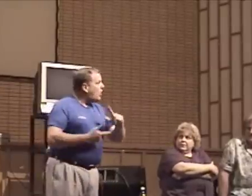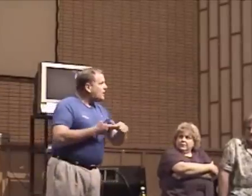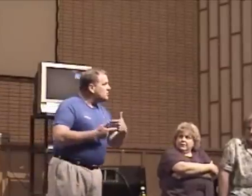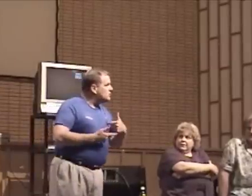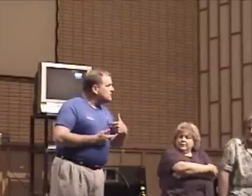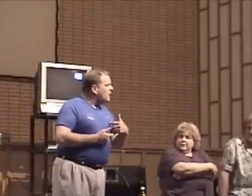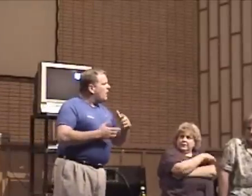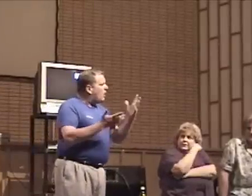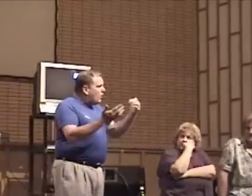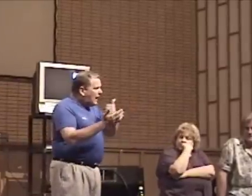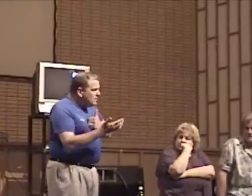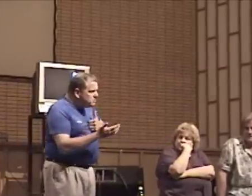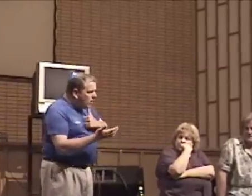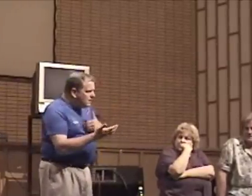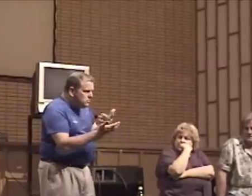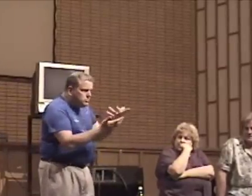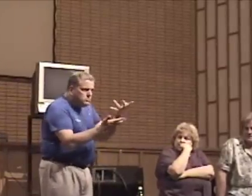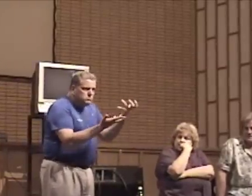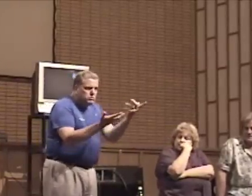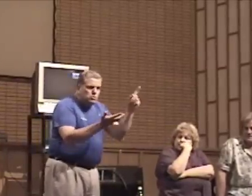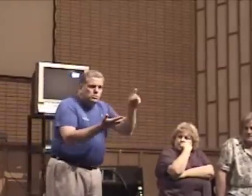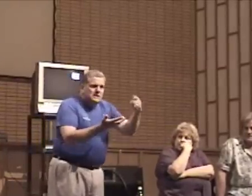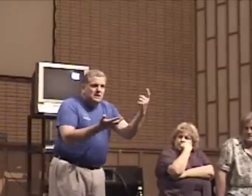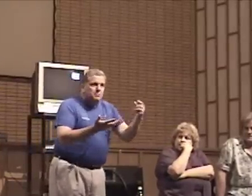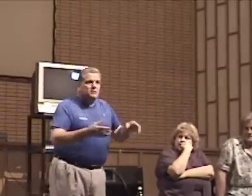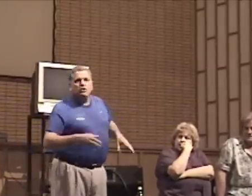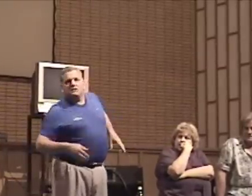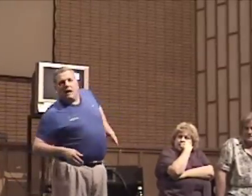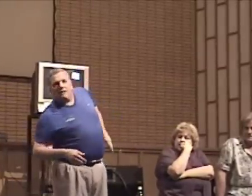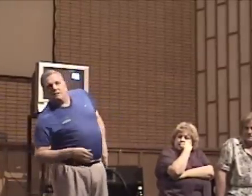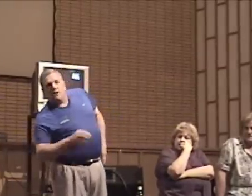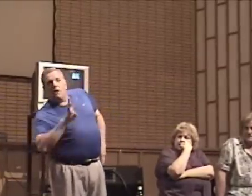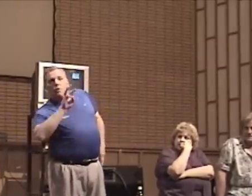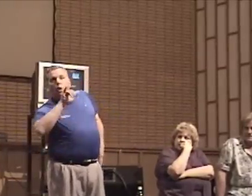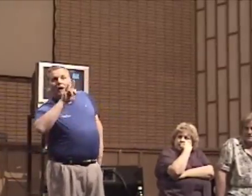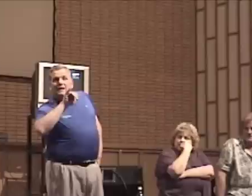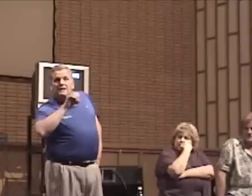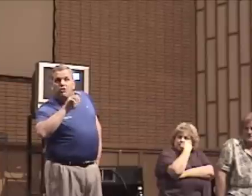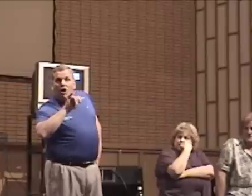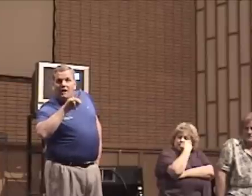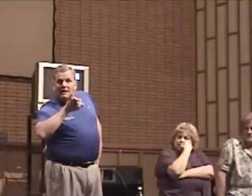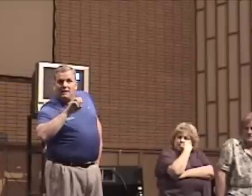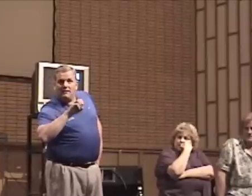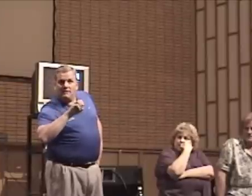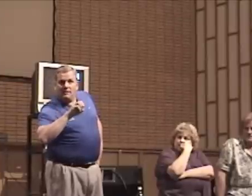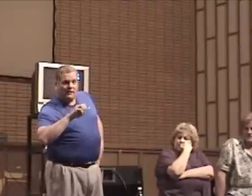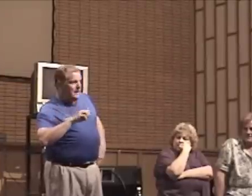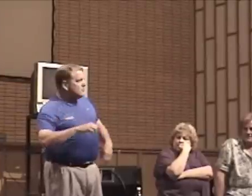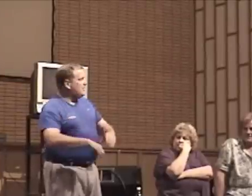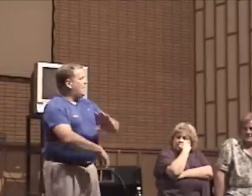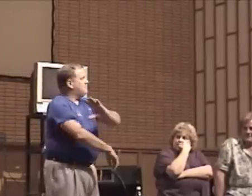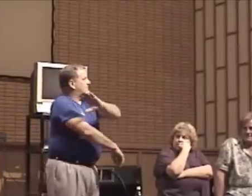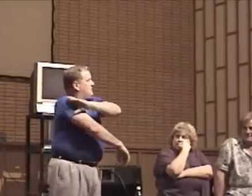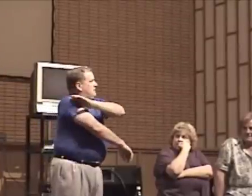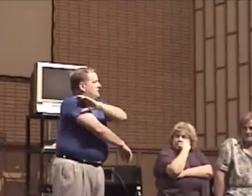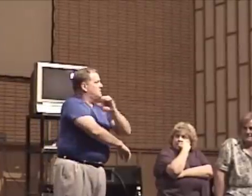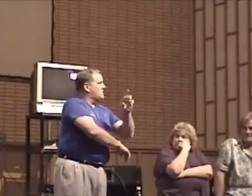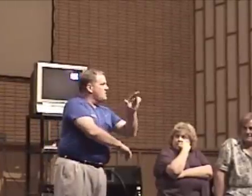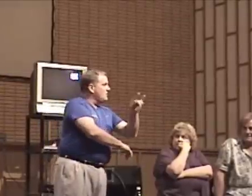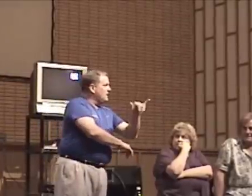talking to me. Oh! I'm sorry. She's doing this stuff. And she's got this walking, talking. And she had this security